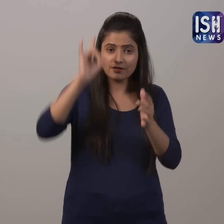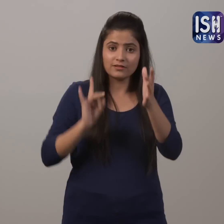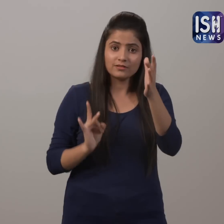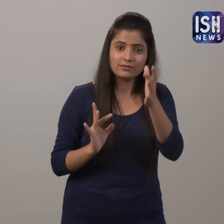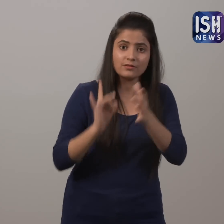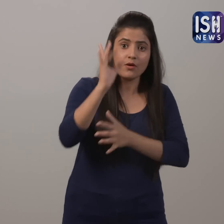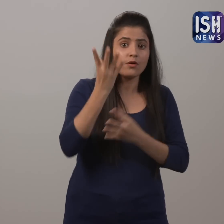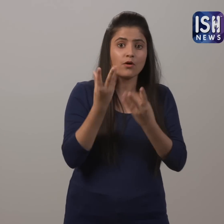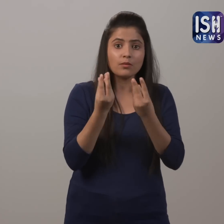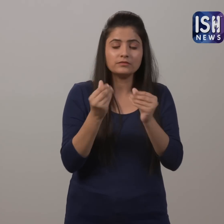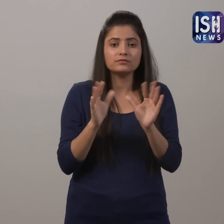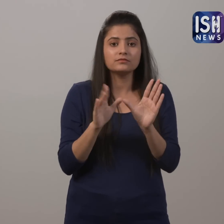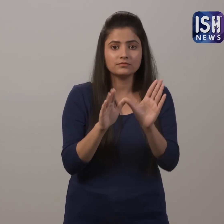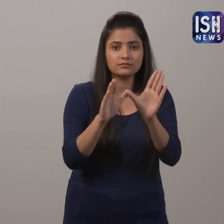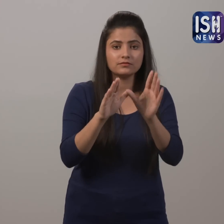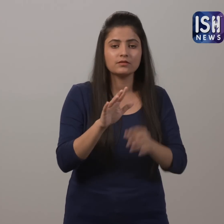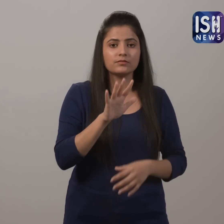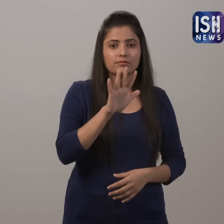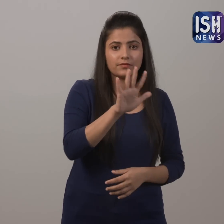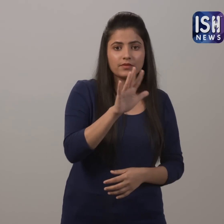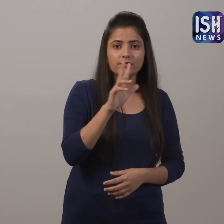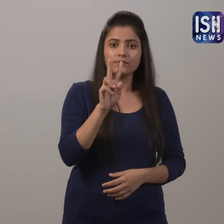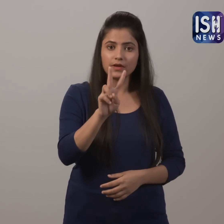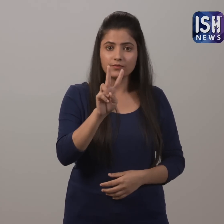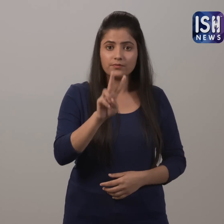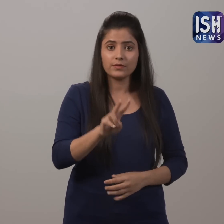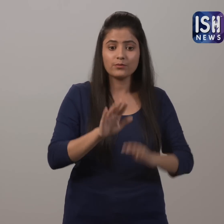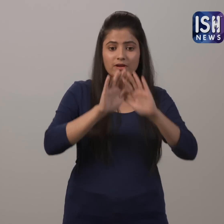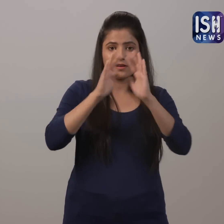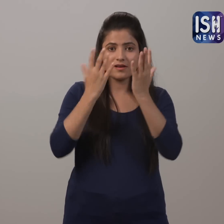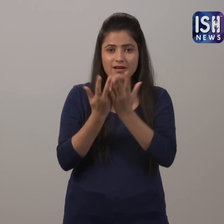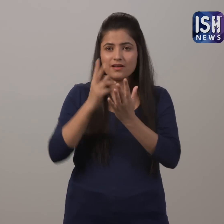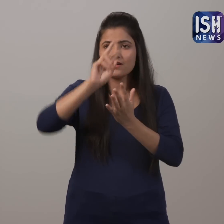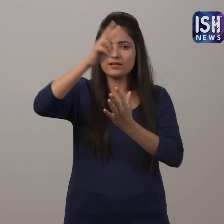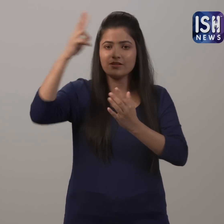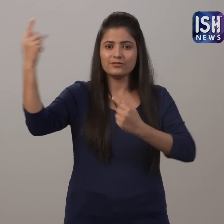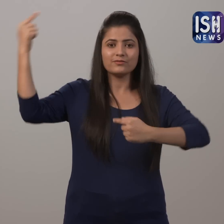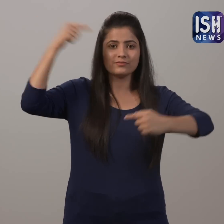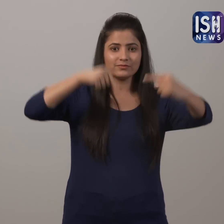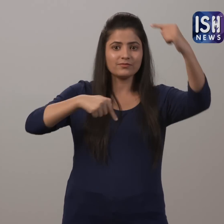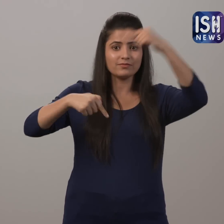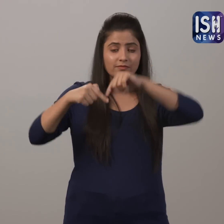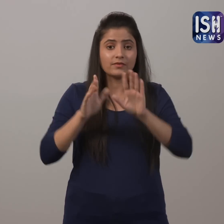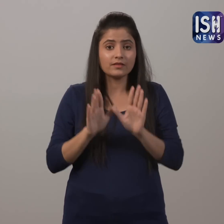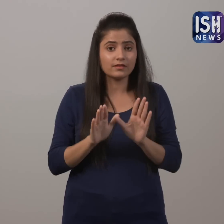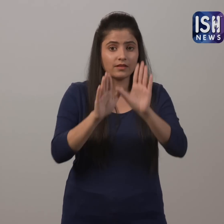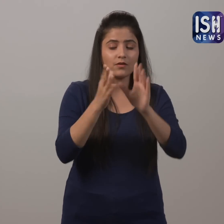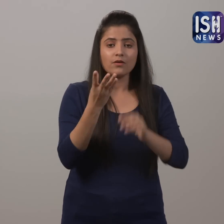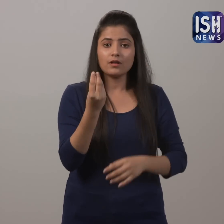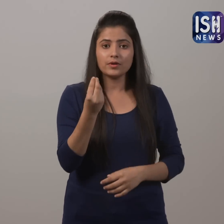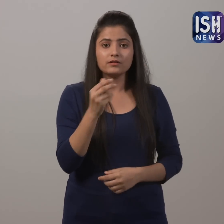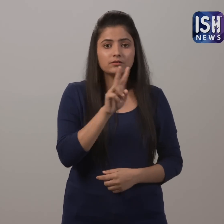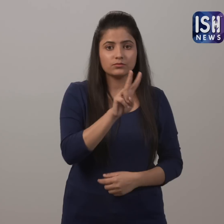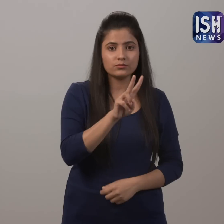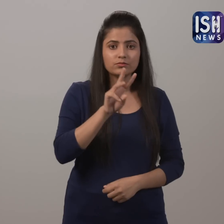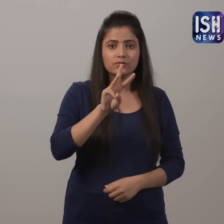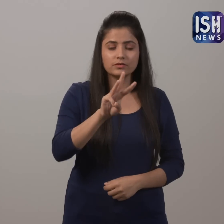52 Indian satellites to 39 foreign satellites from